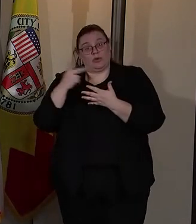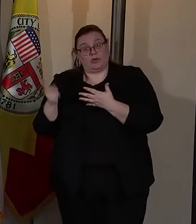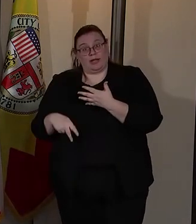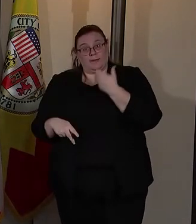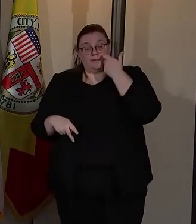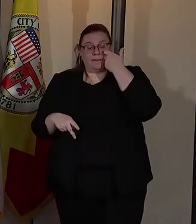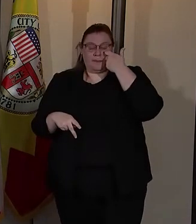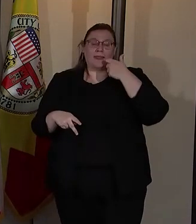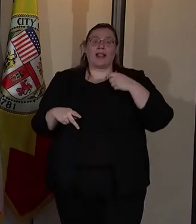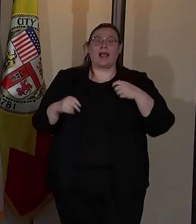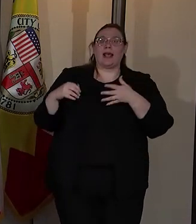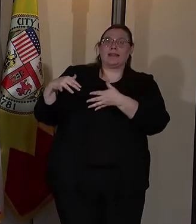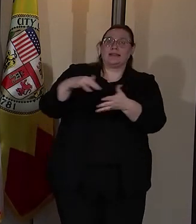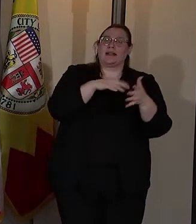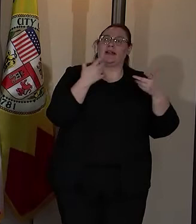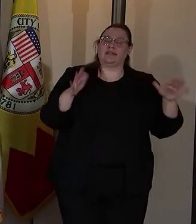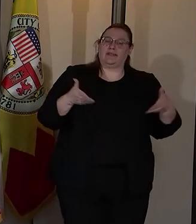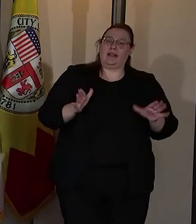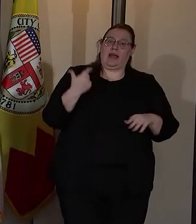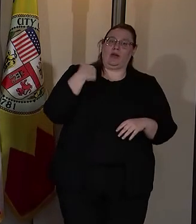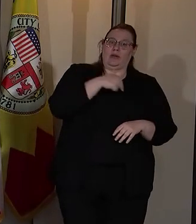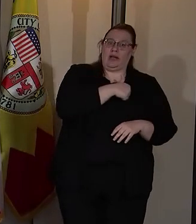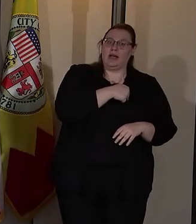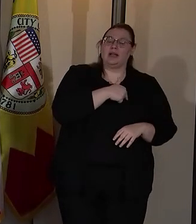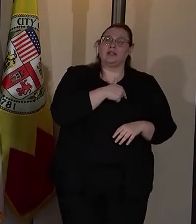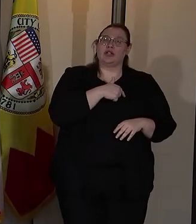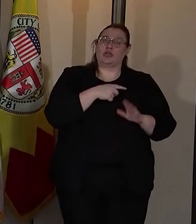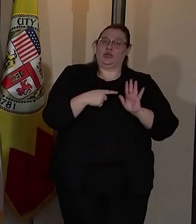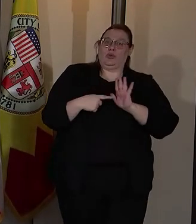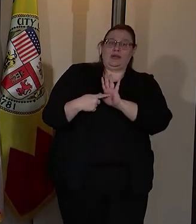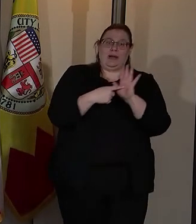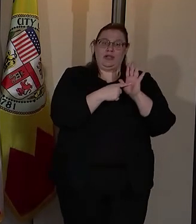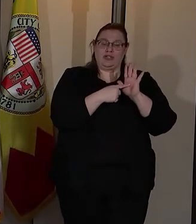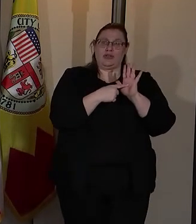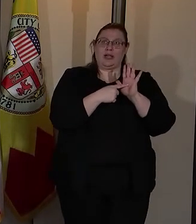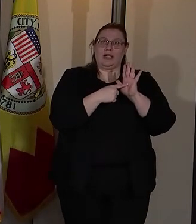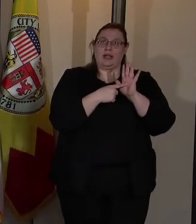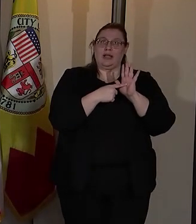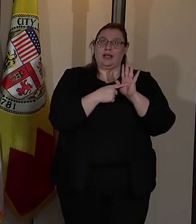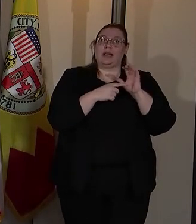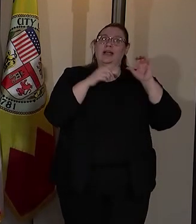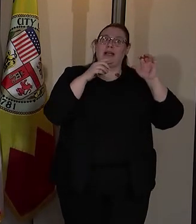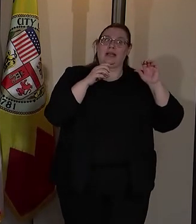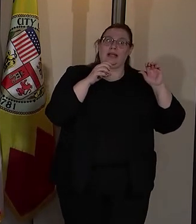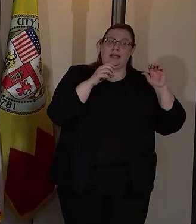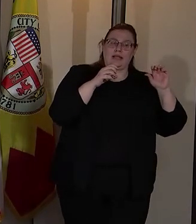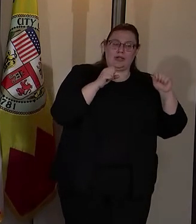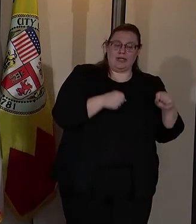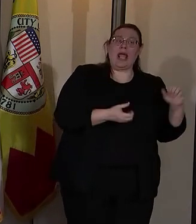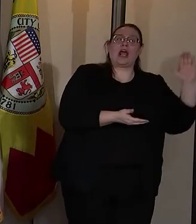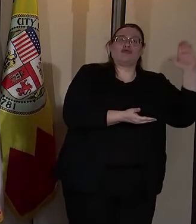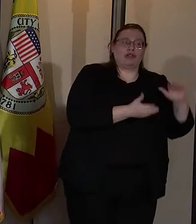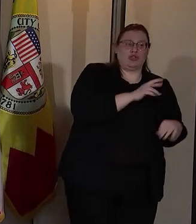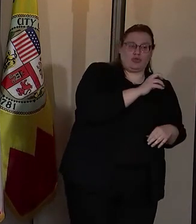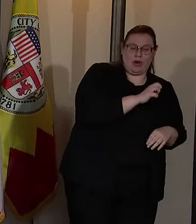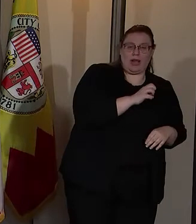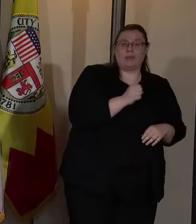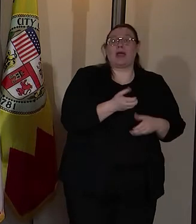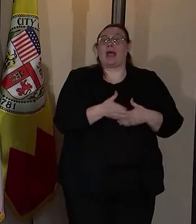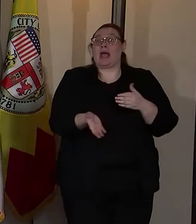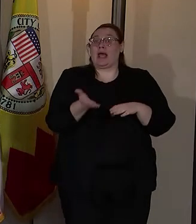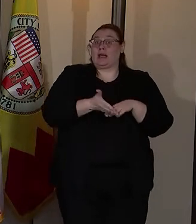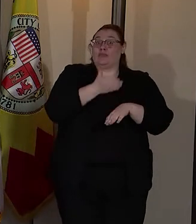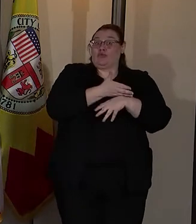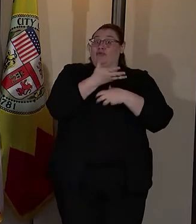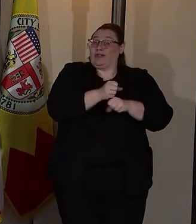And the study has allowed us to not just demonstrate that it can reduce crime and improve trust, but that it's ready for